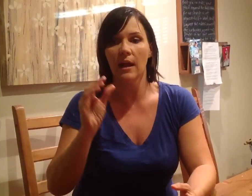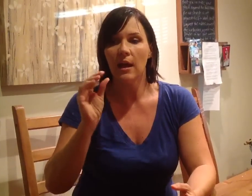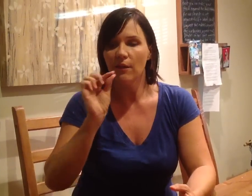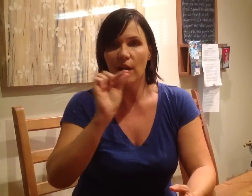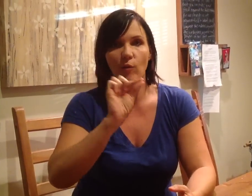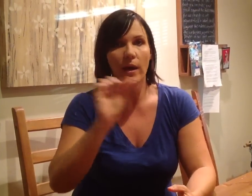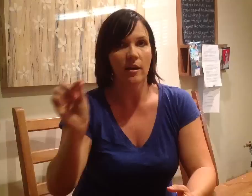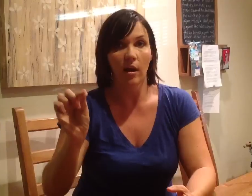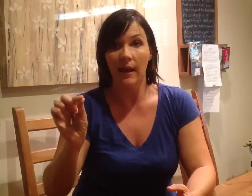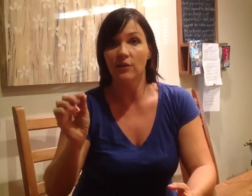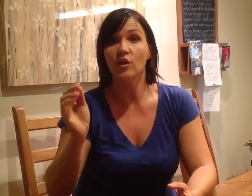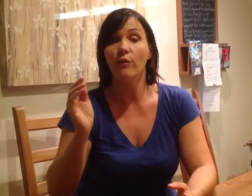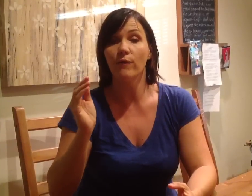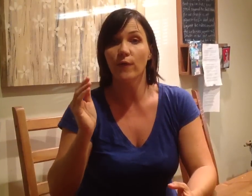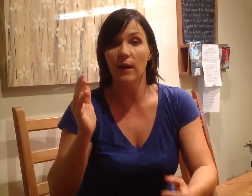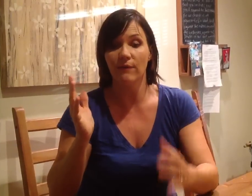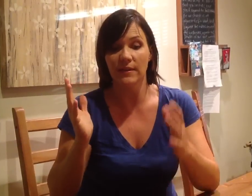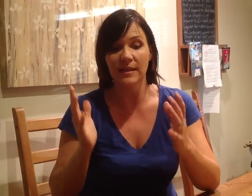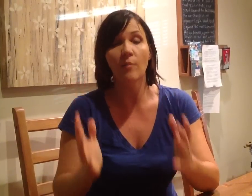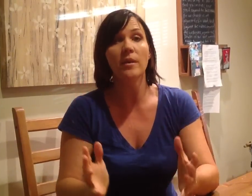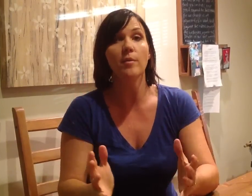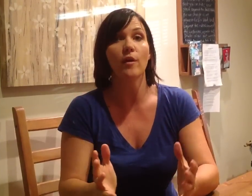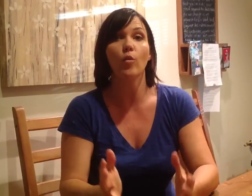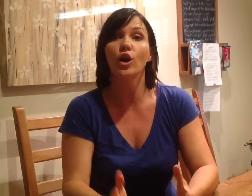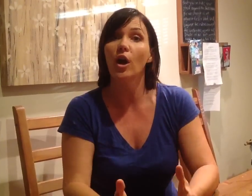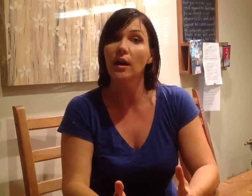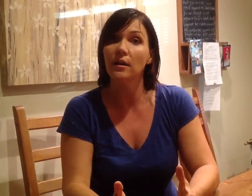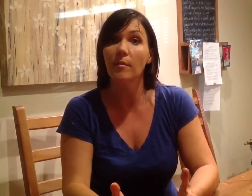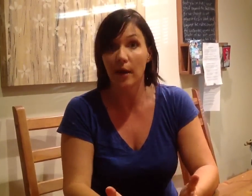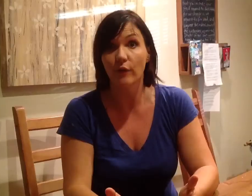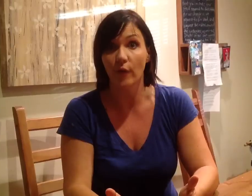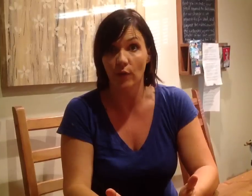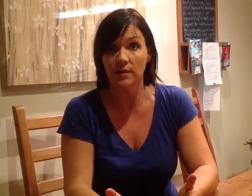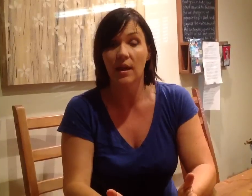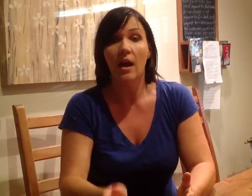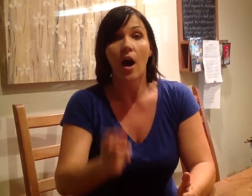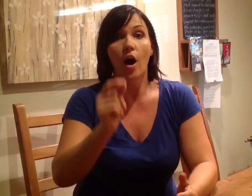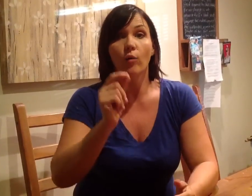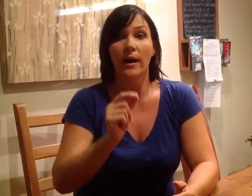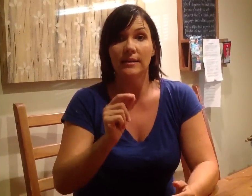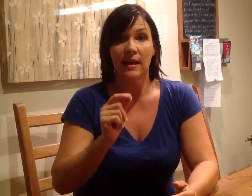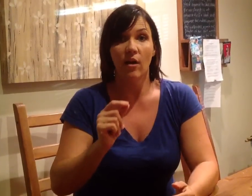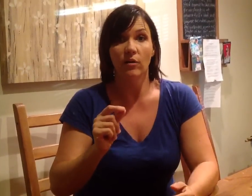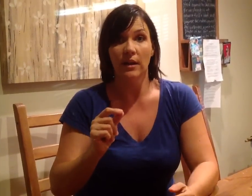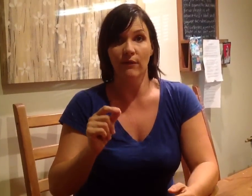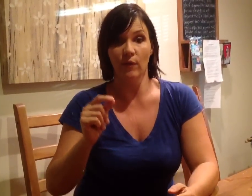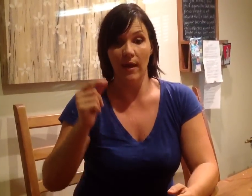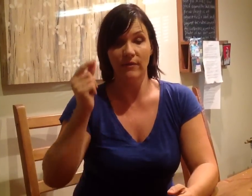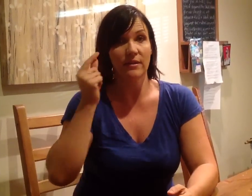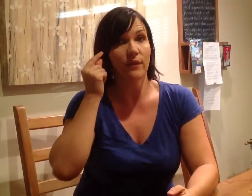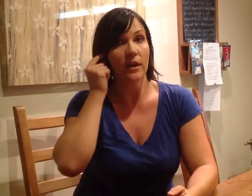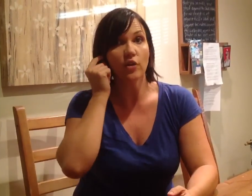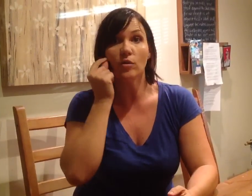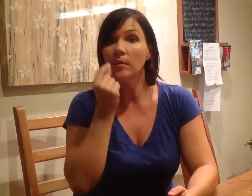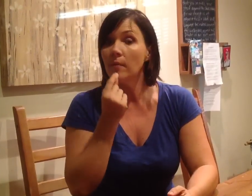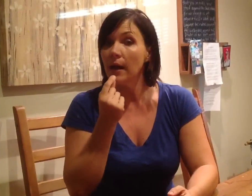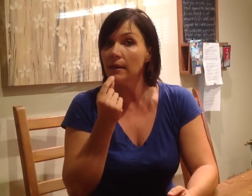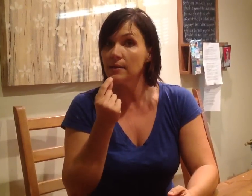write it all out. So for the sound people that work on the microphones, I'll write down if you have different countryman mics,